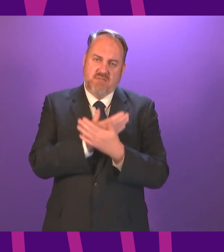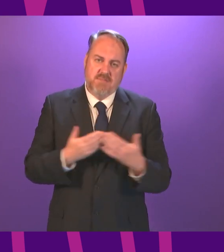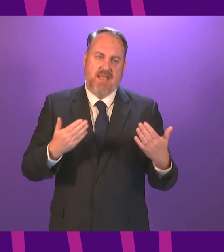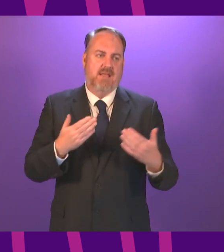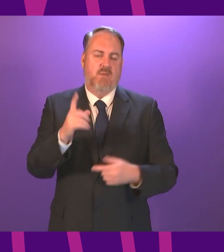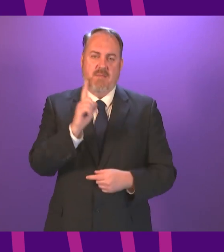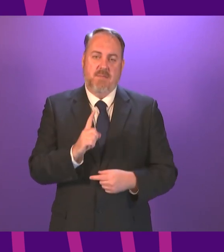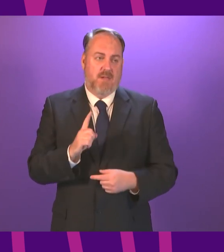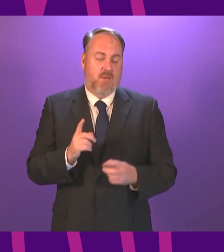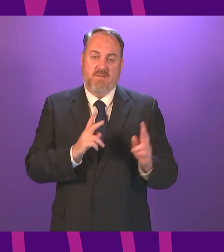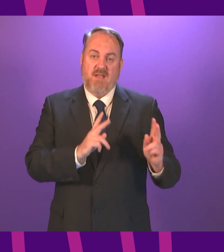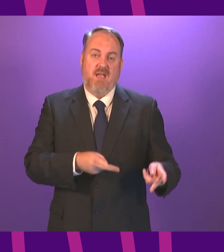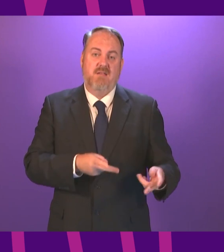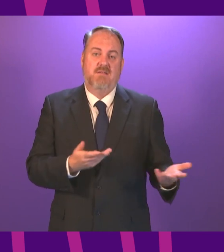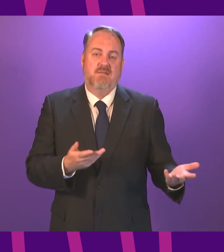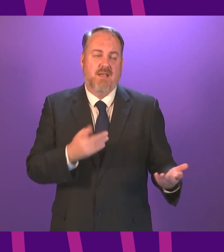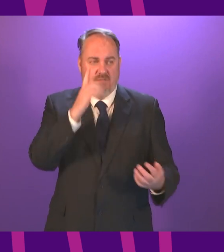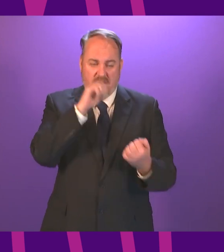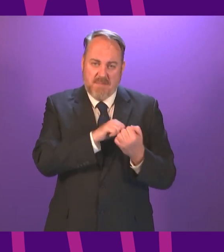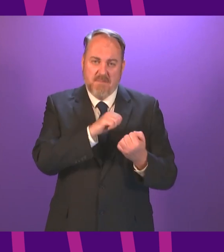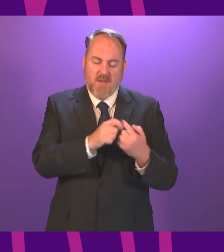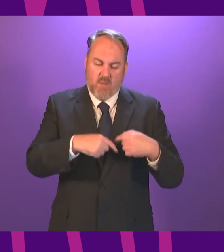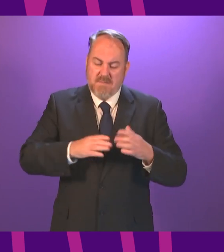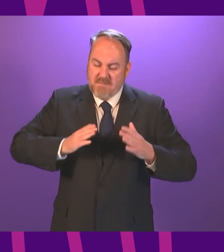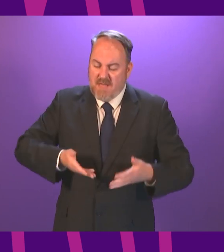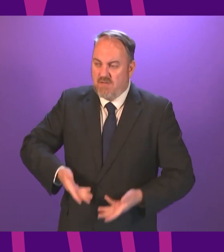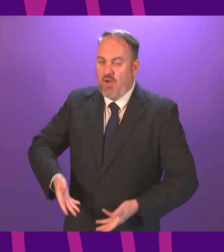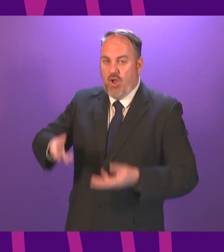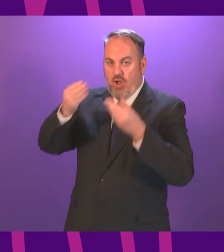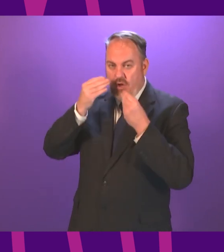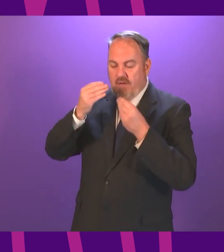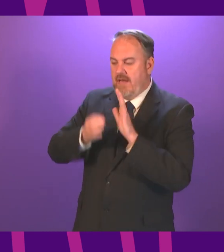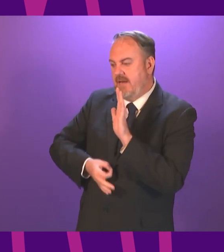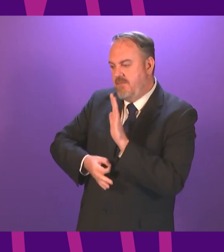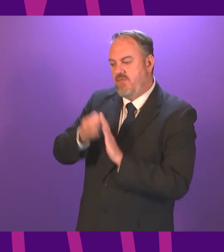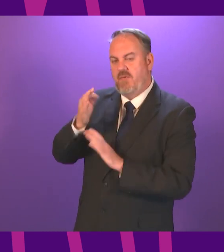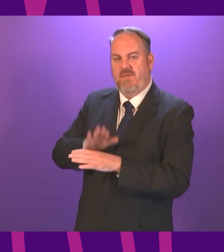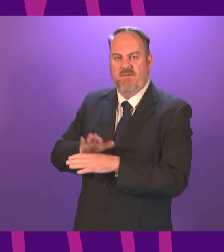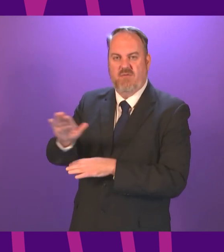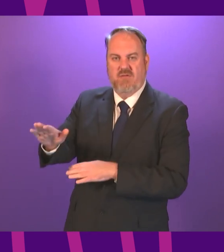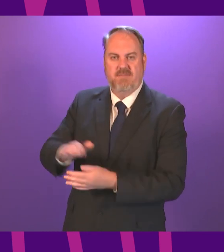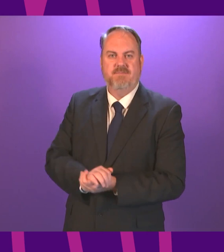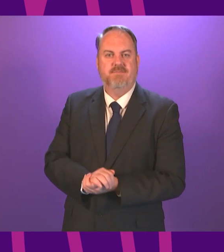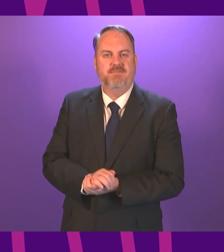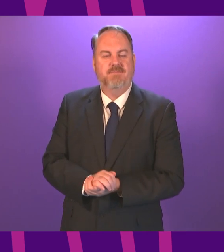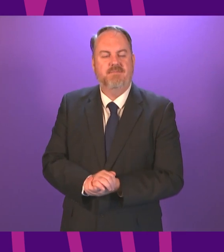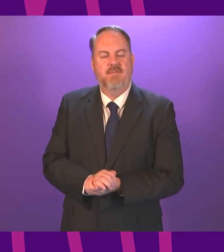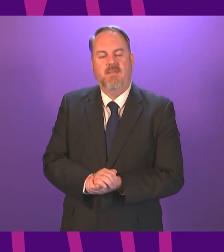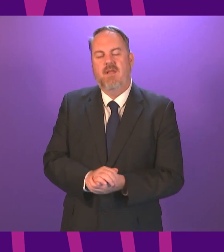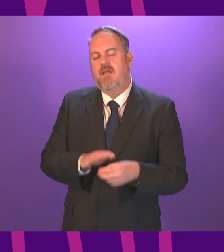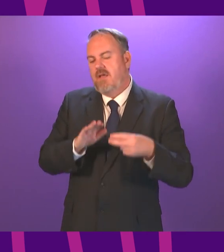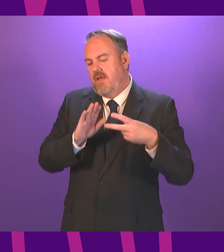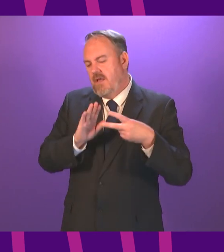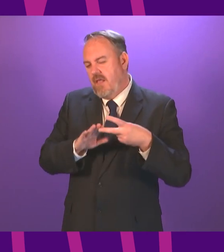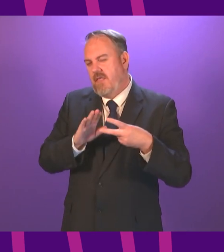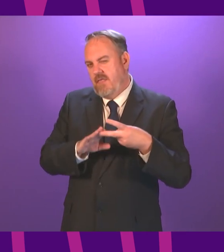who have passed on and that is to learn the lessons to make sure we can do everything we can to recover let me start also